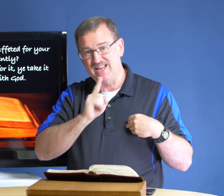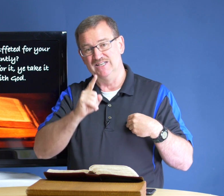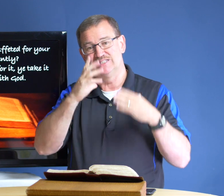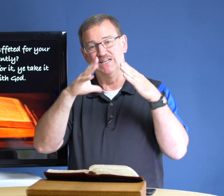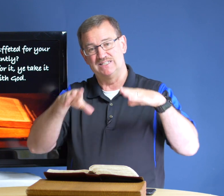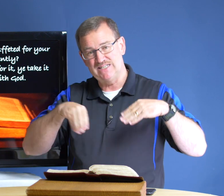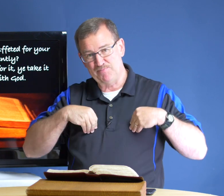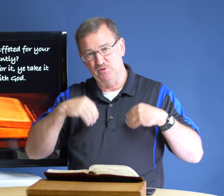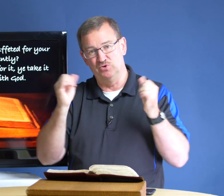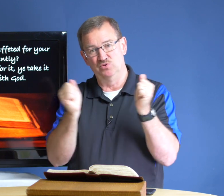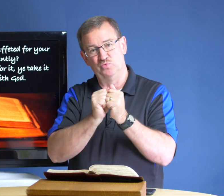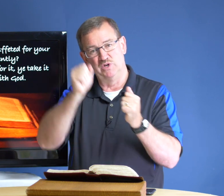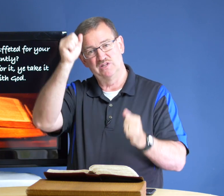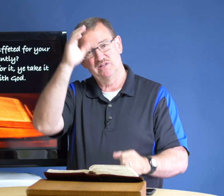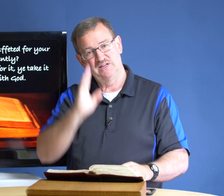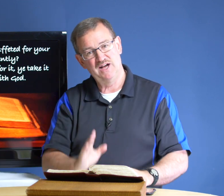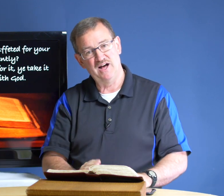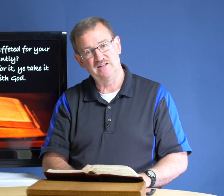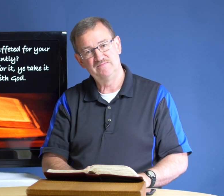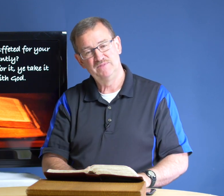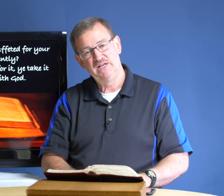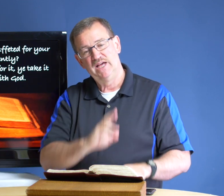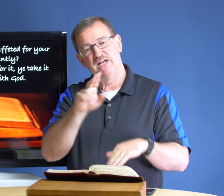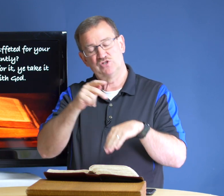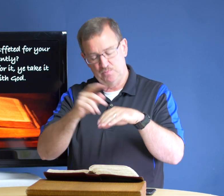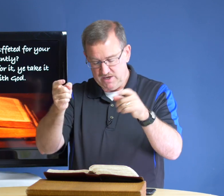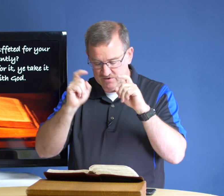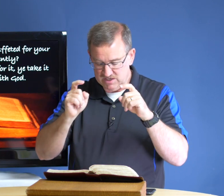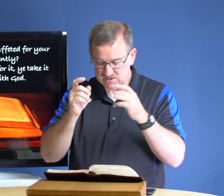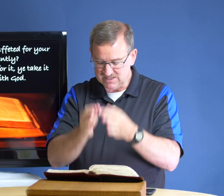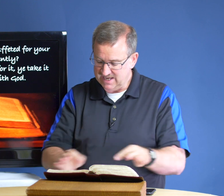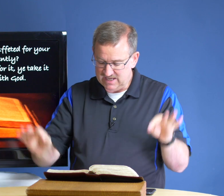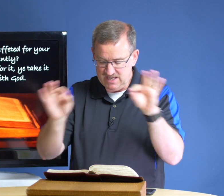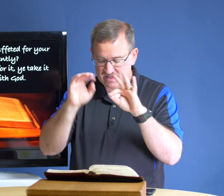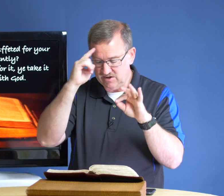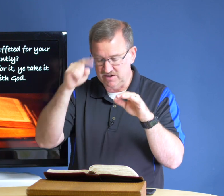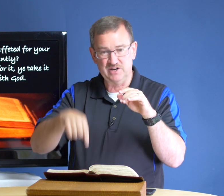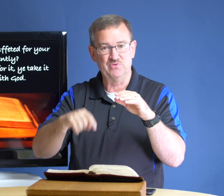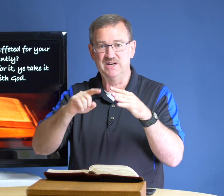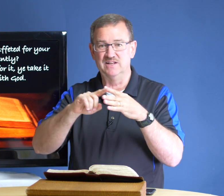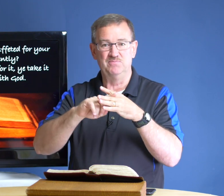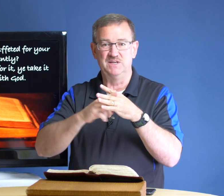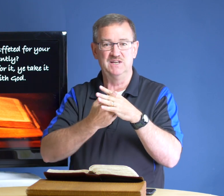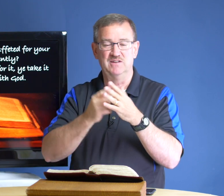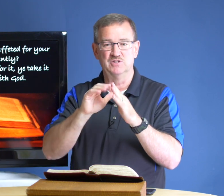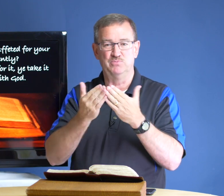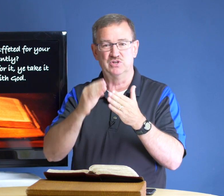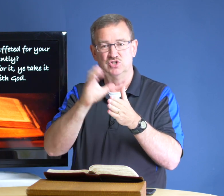is acceptable with god and so peter gives us a key thought here right in the beginning of this book in